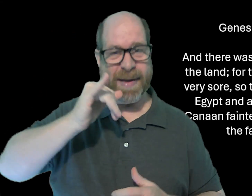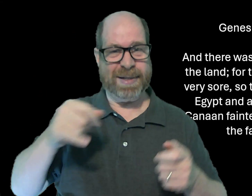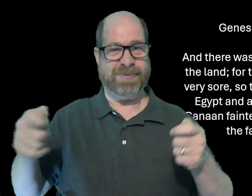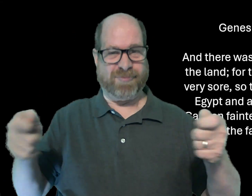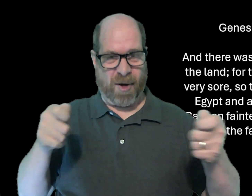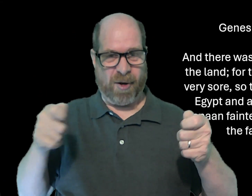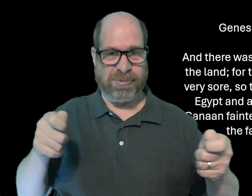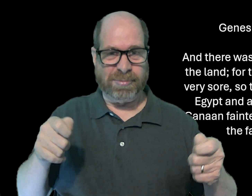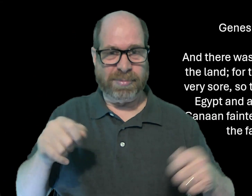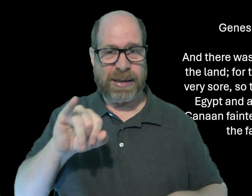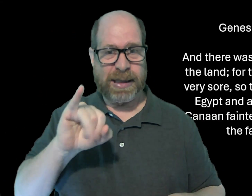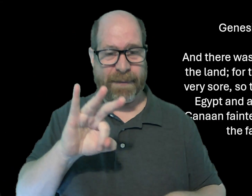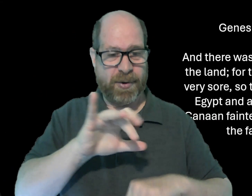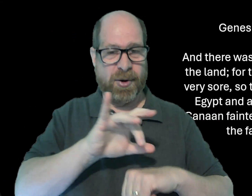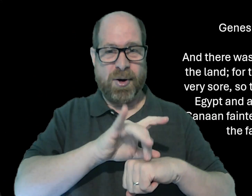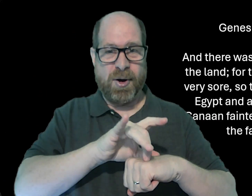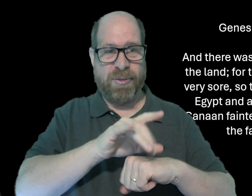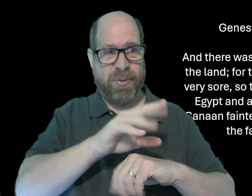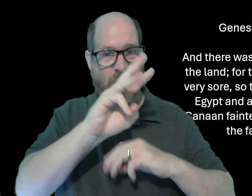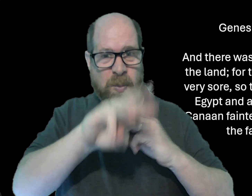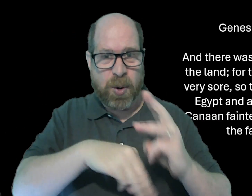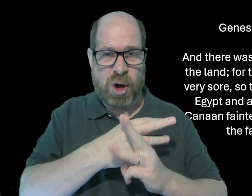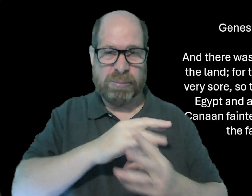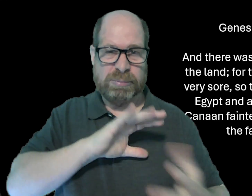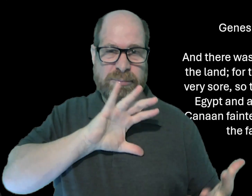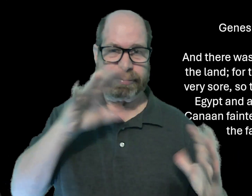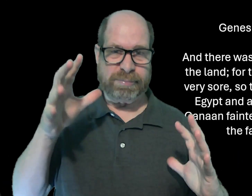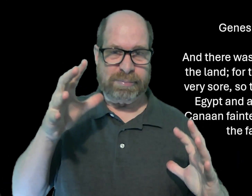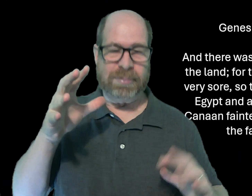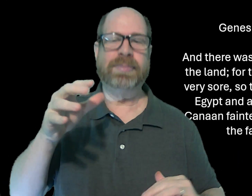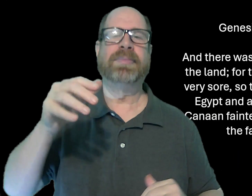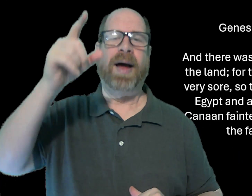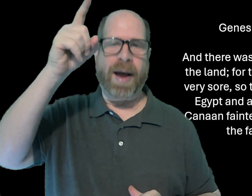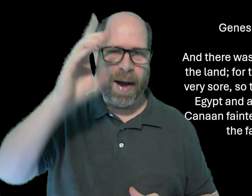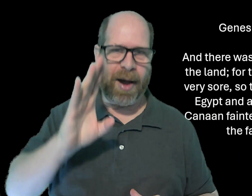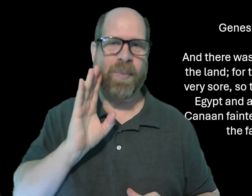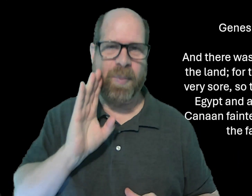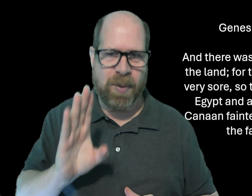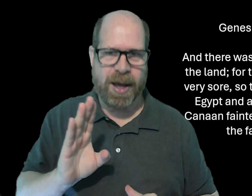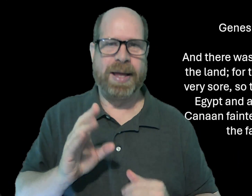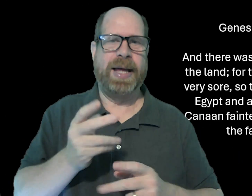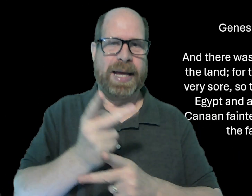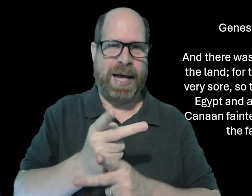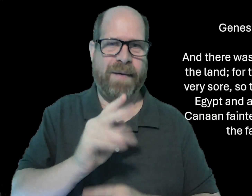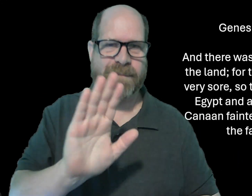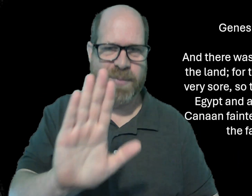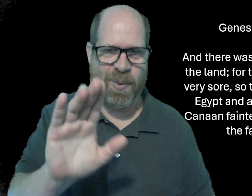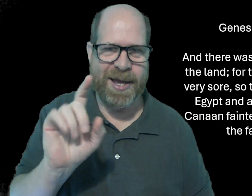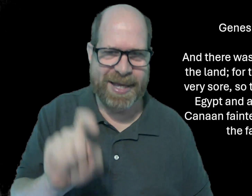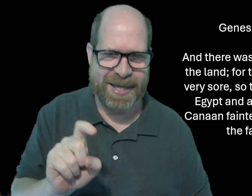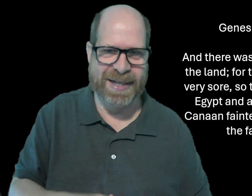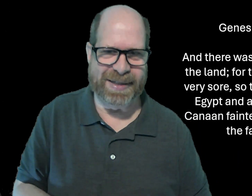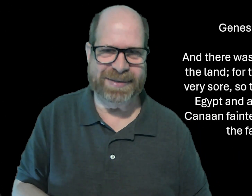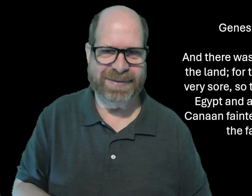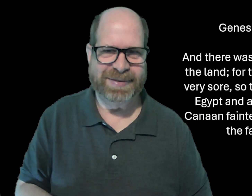father is in control. And if the earth, the world is messed up, God will take care of your needs.